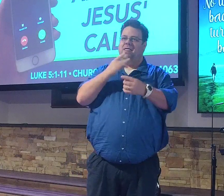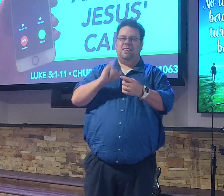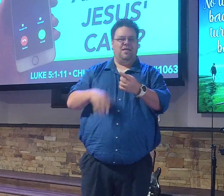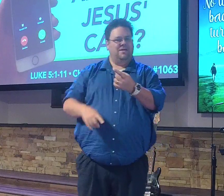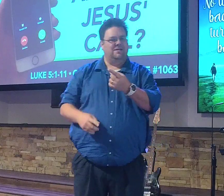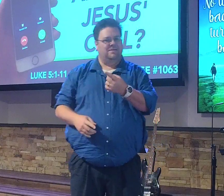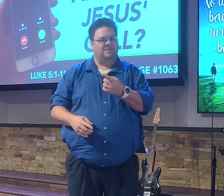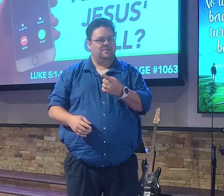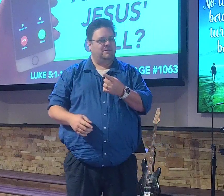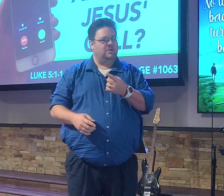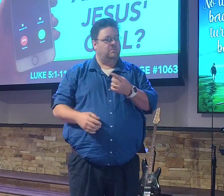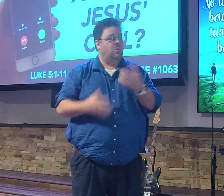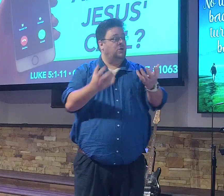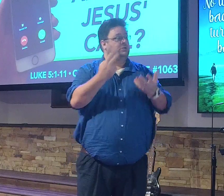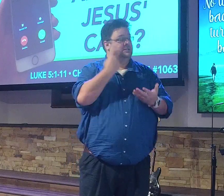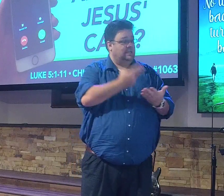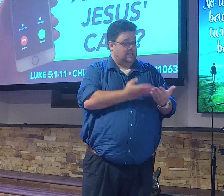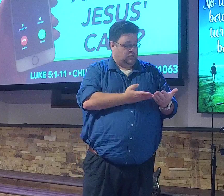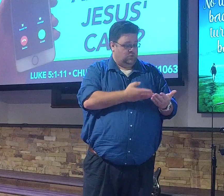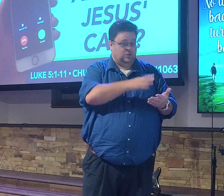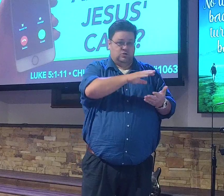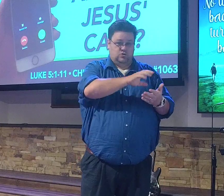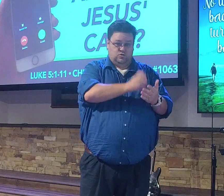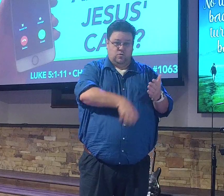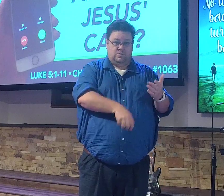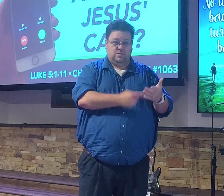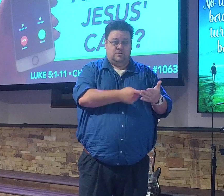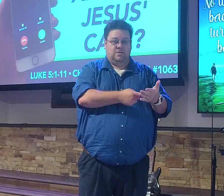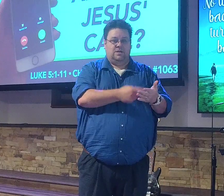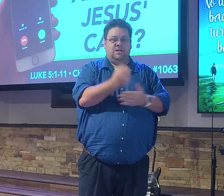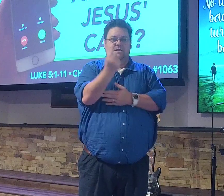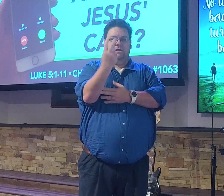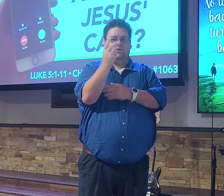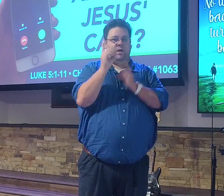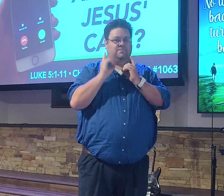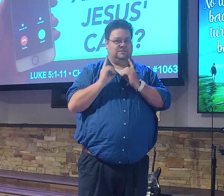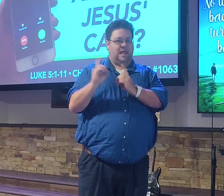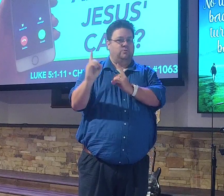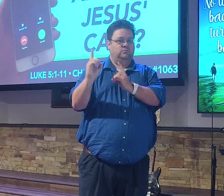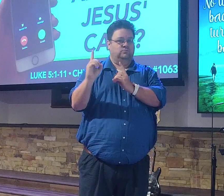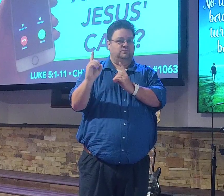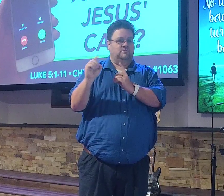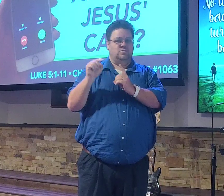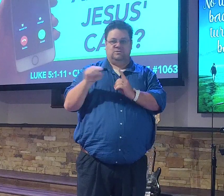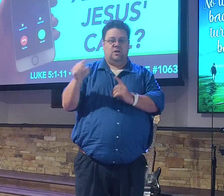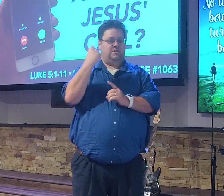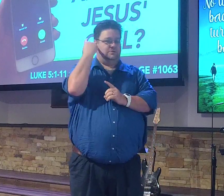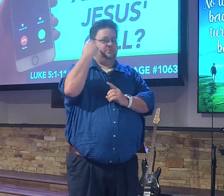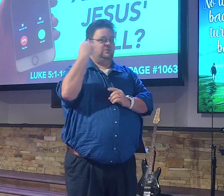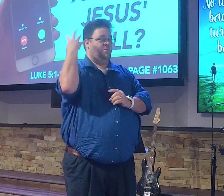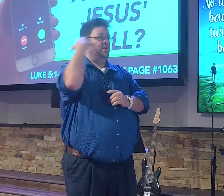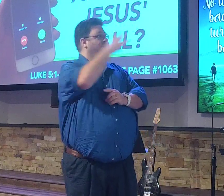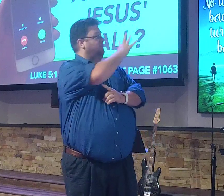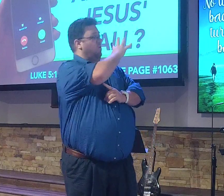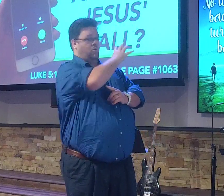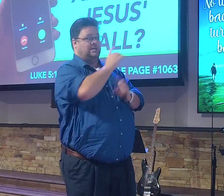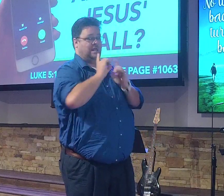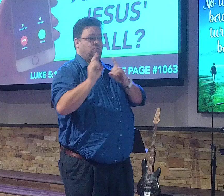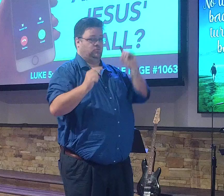see here, and get this now, okay? The 12 disciples, and you just saw the calling of four of those, but the